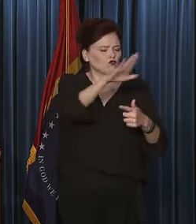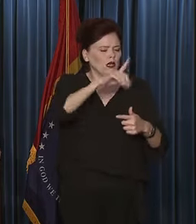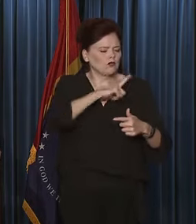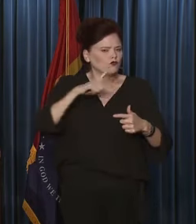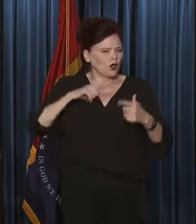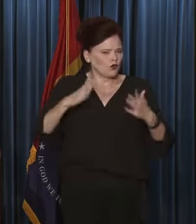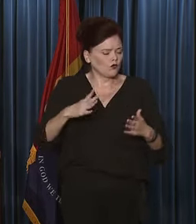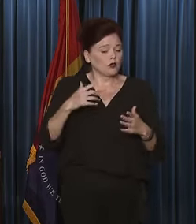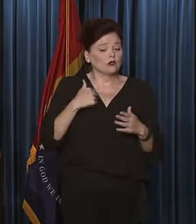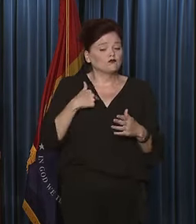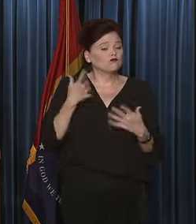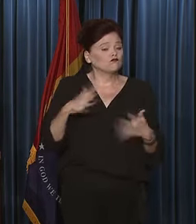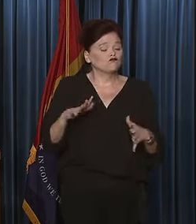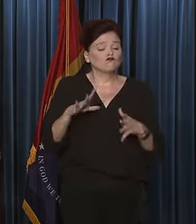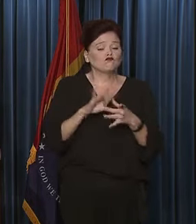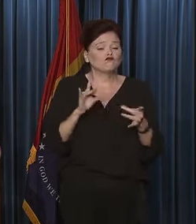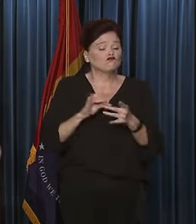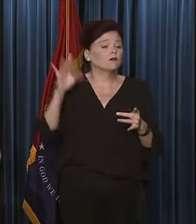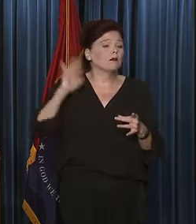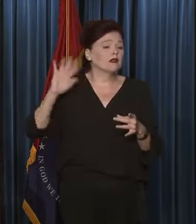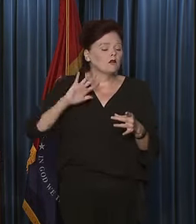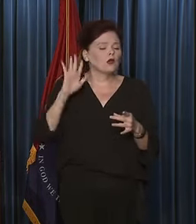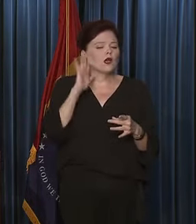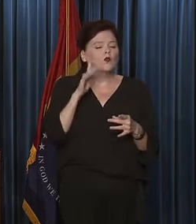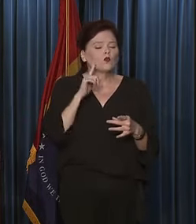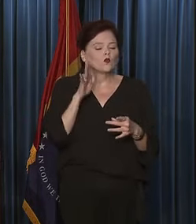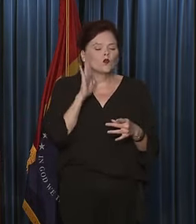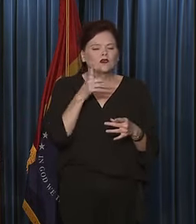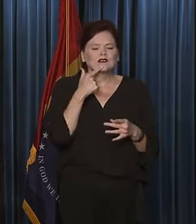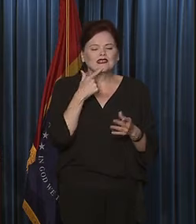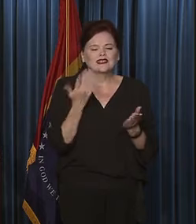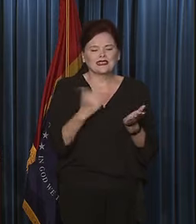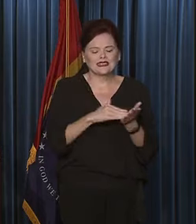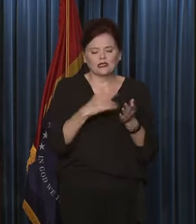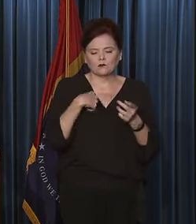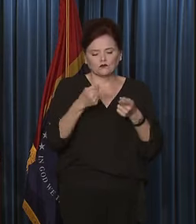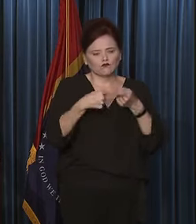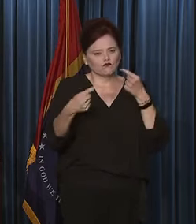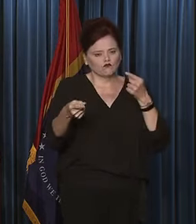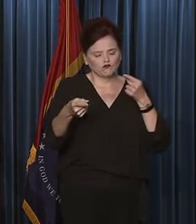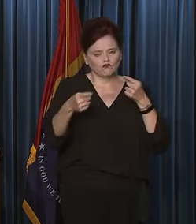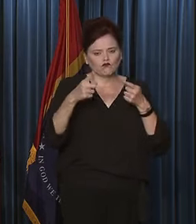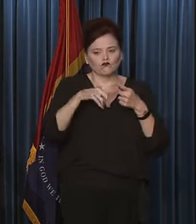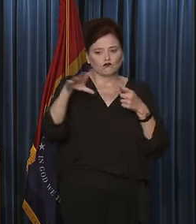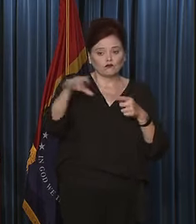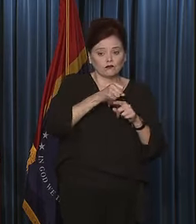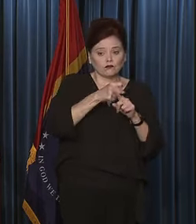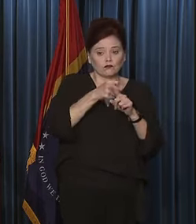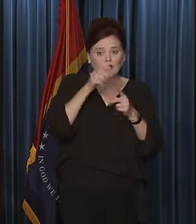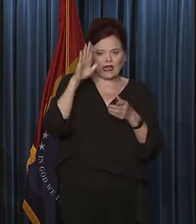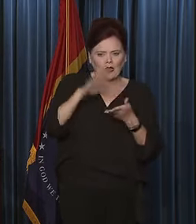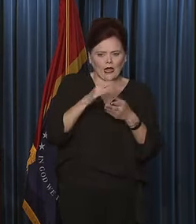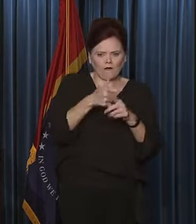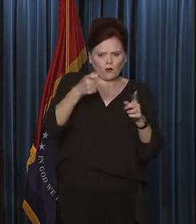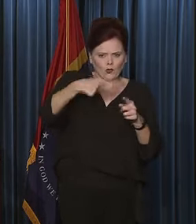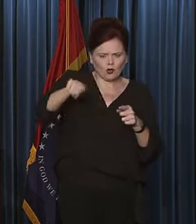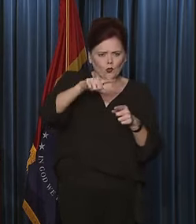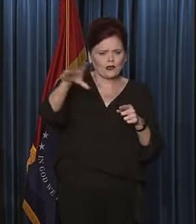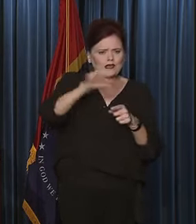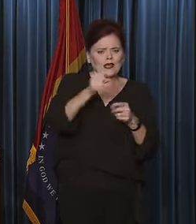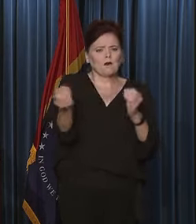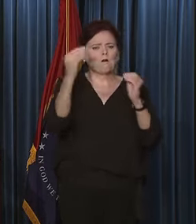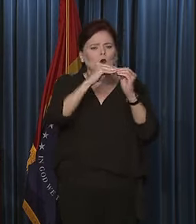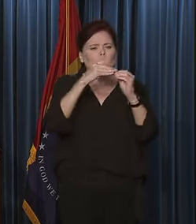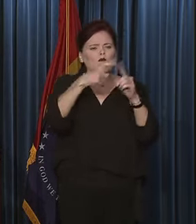I've said it before, and I'll say it again. I'm opposed to taking less from you here and taking more